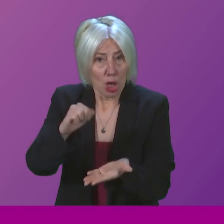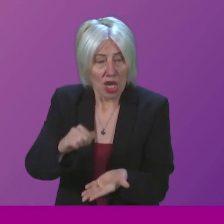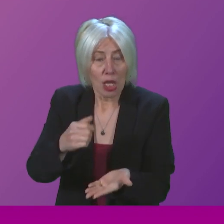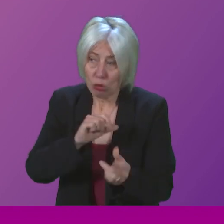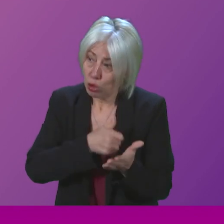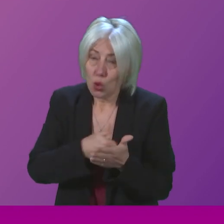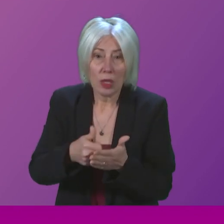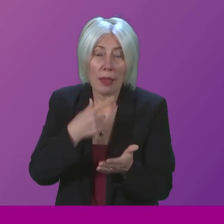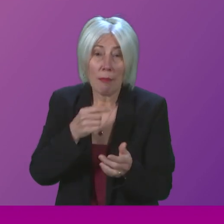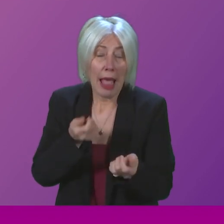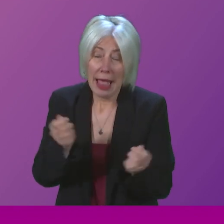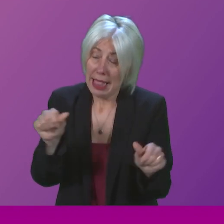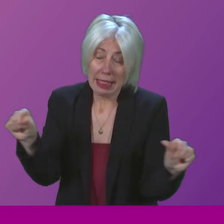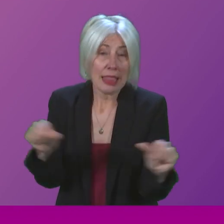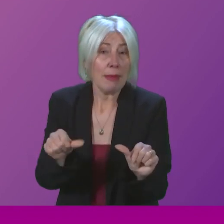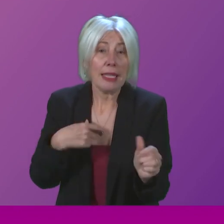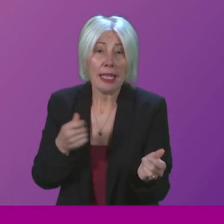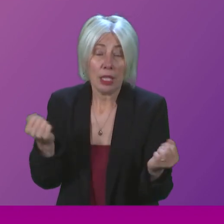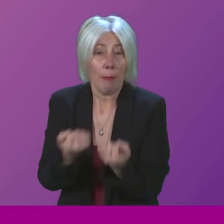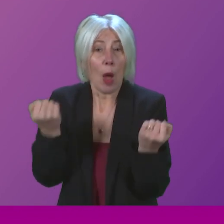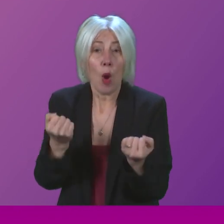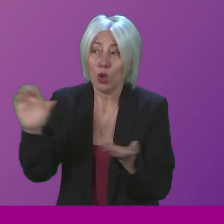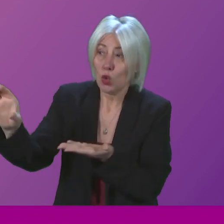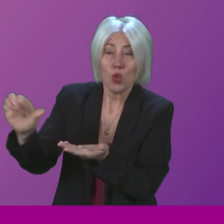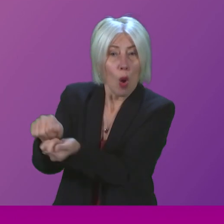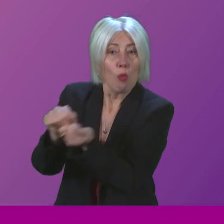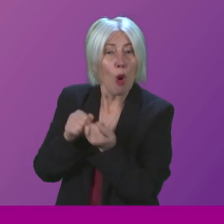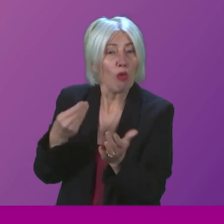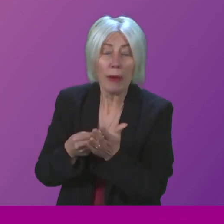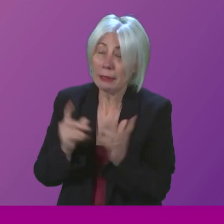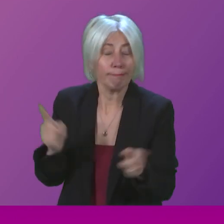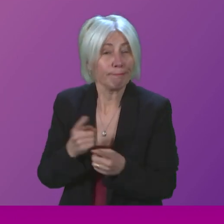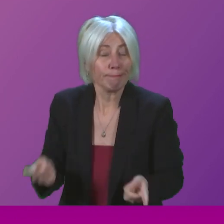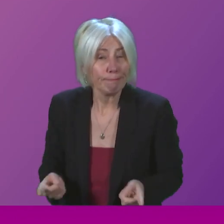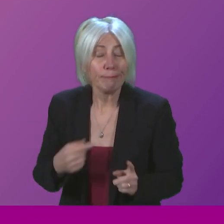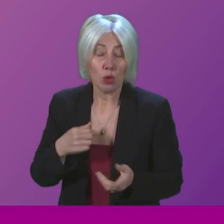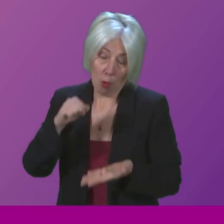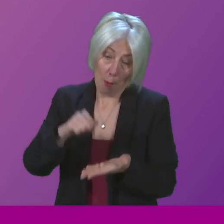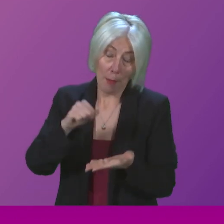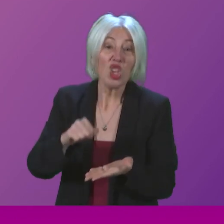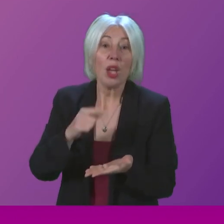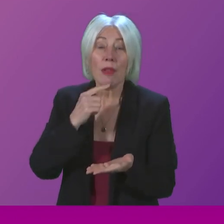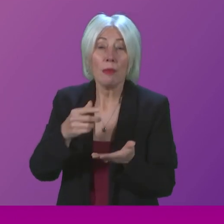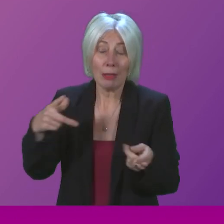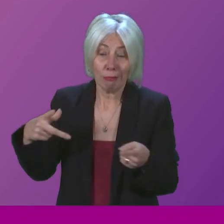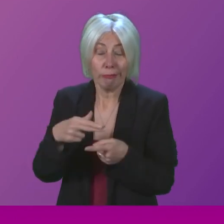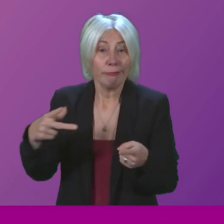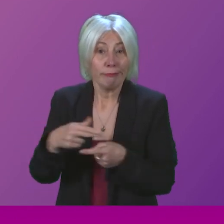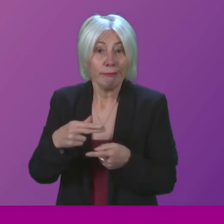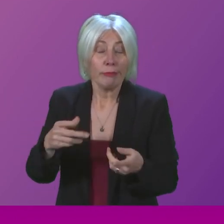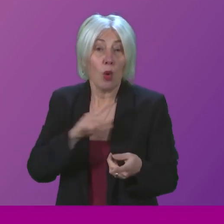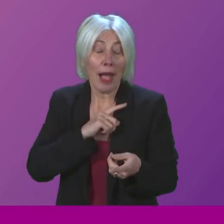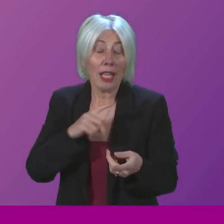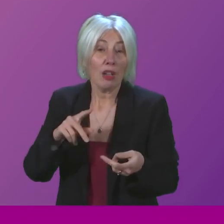very limited powers to borrow. therefore, given that our budget is being eroded by soaring